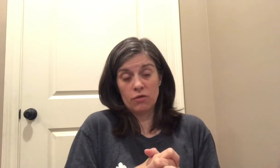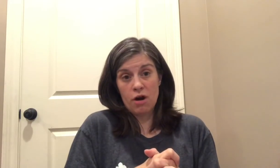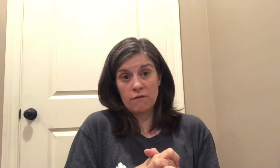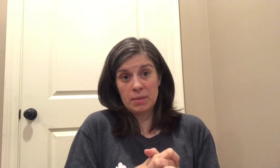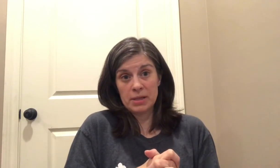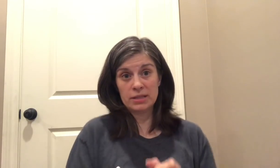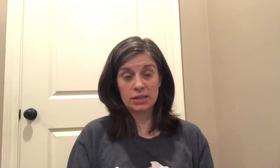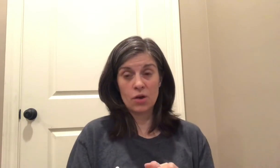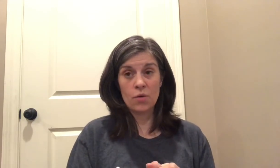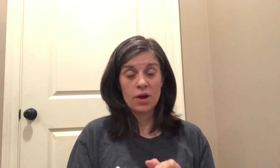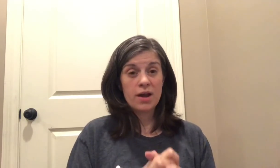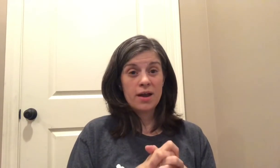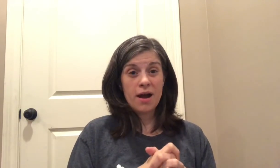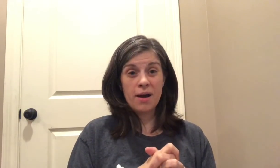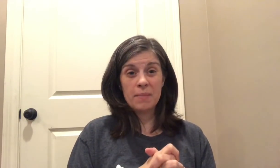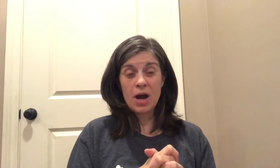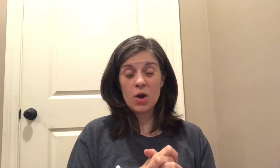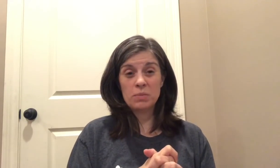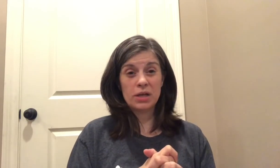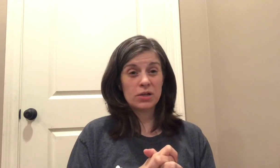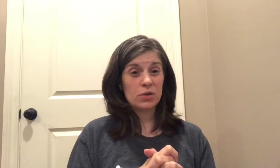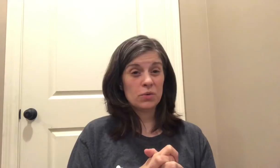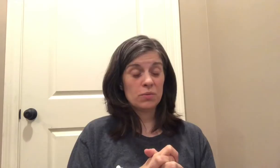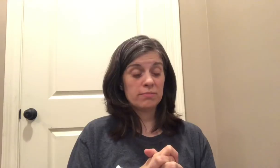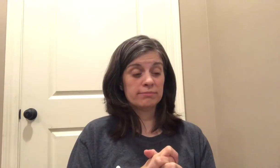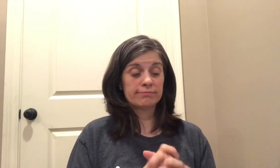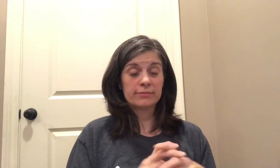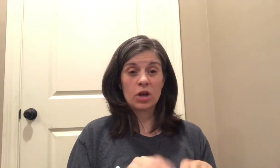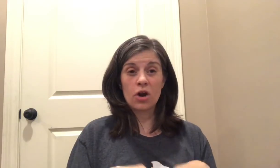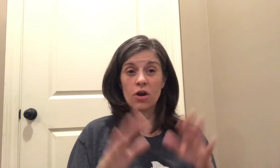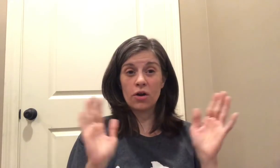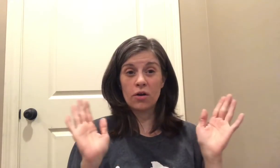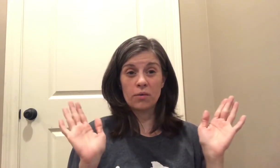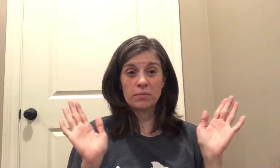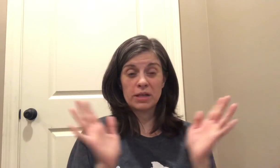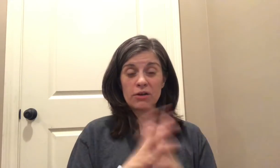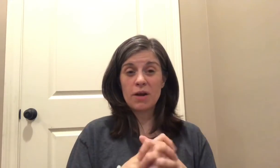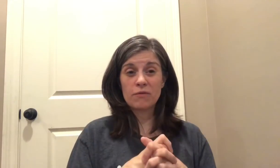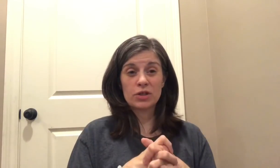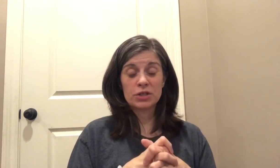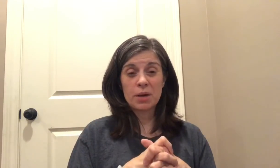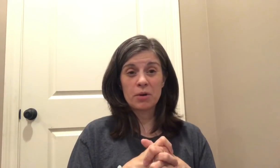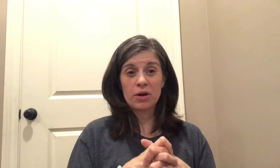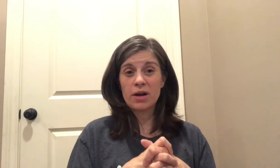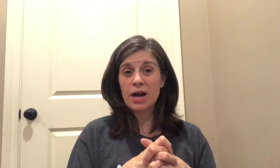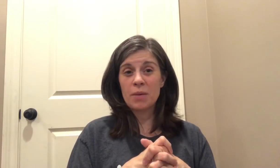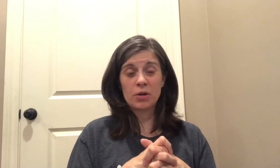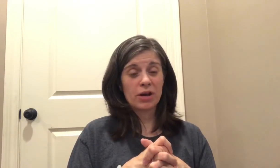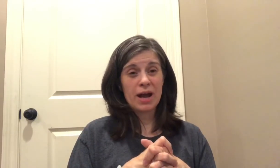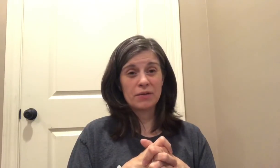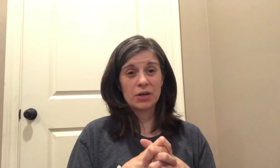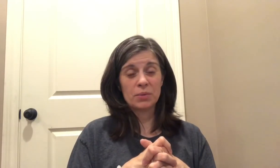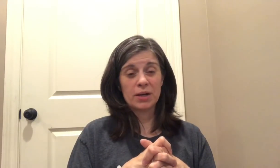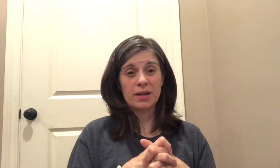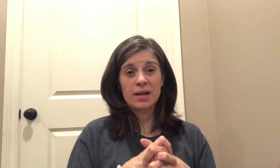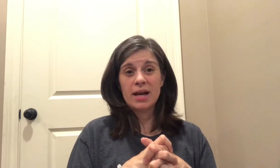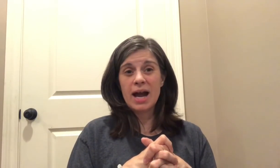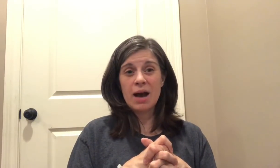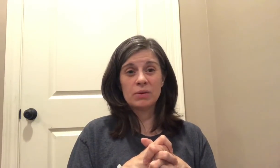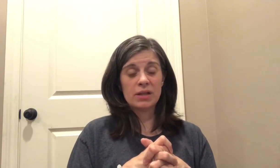for our family so um I hope that you are gearing up for your summer I hope you're going to have a good one I would